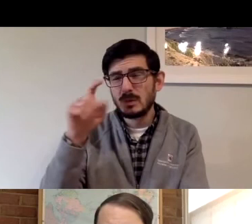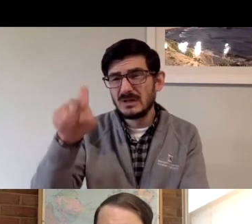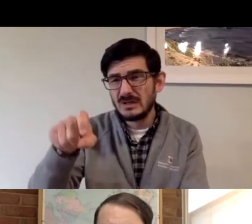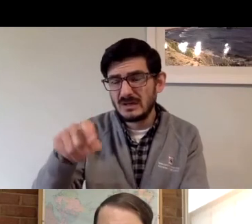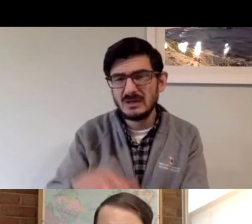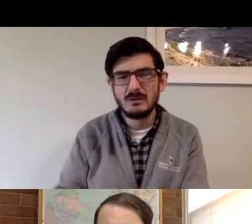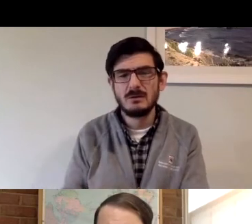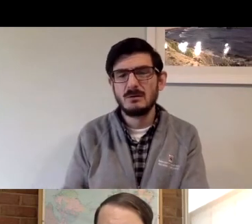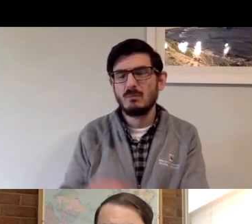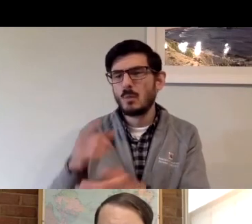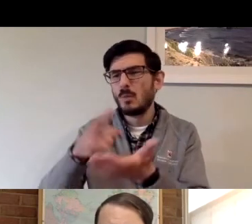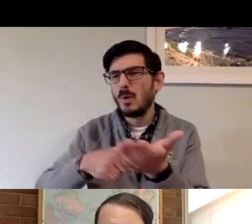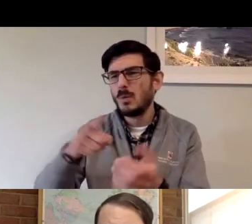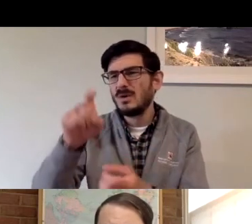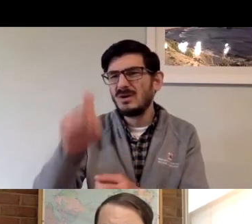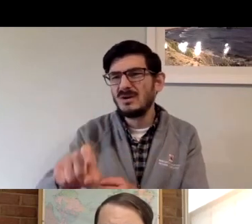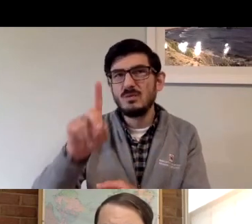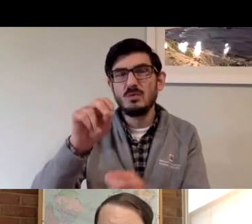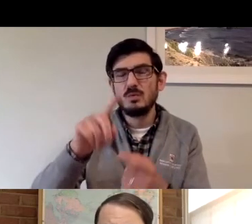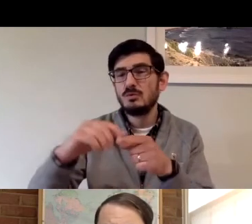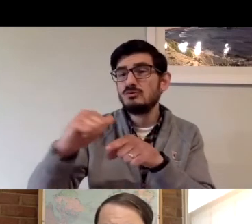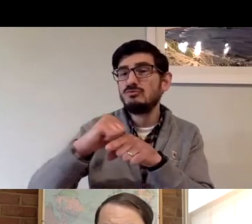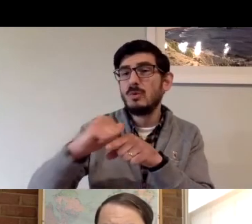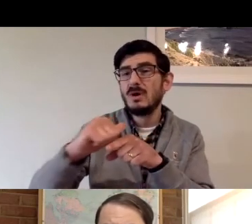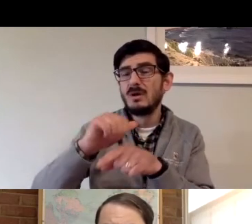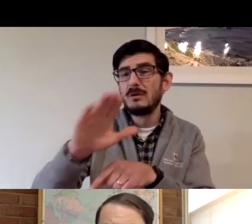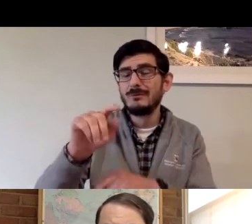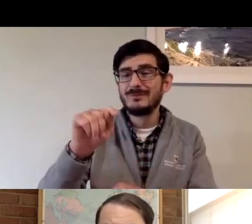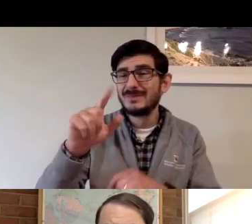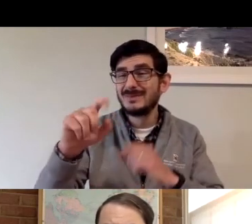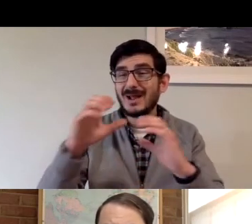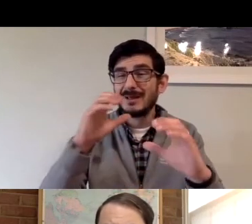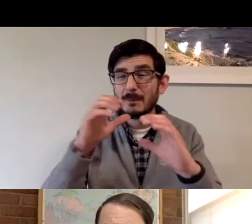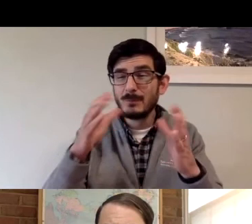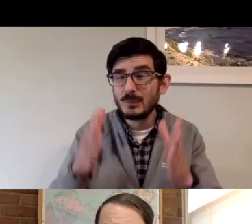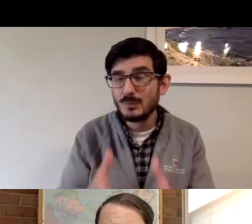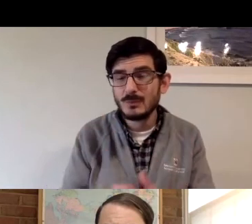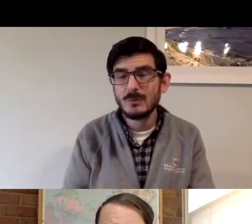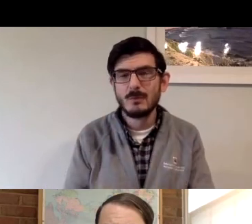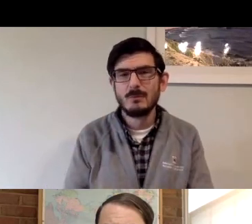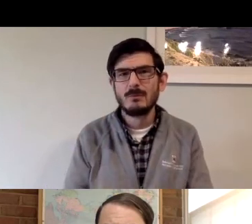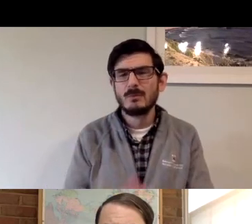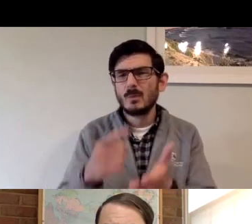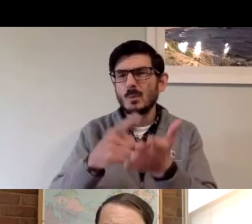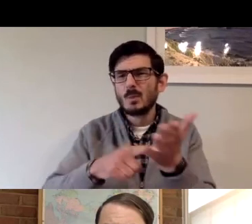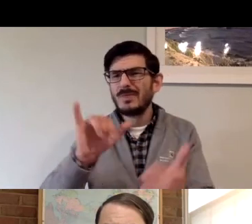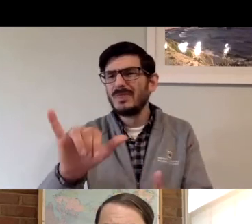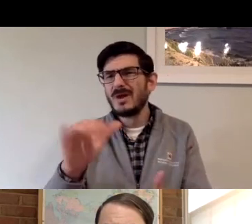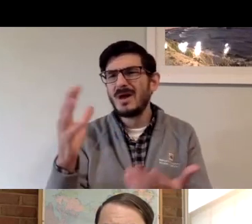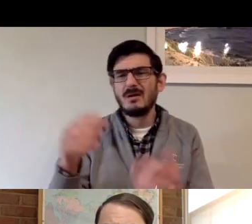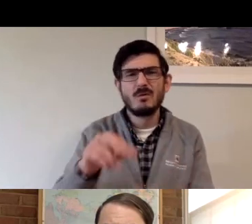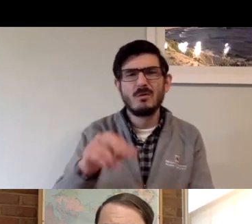And really everything is there from scoop to nuts that you might need everything that you would use for training purposes for your